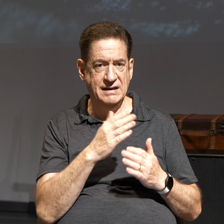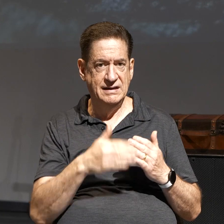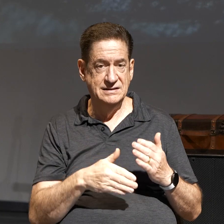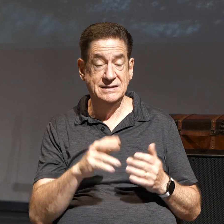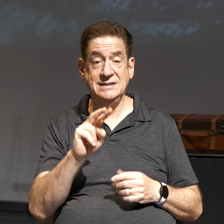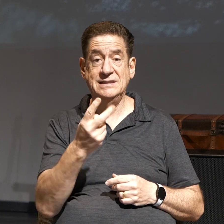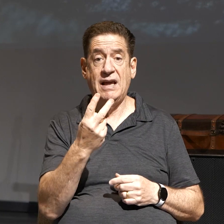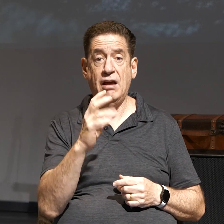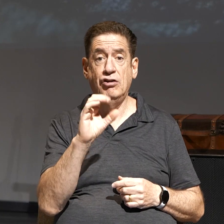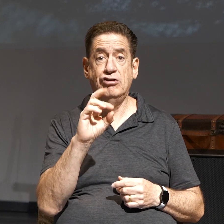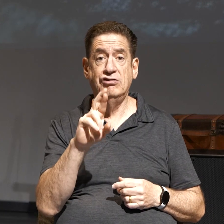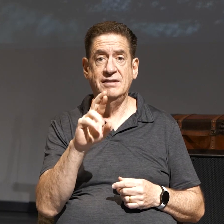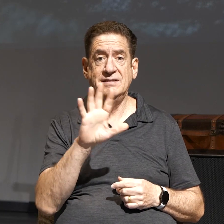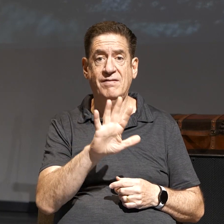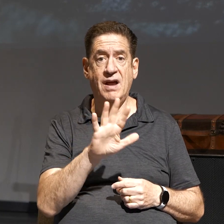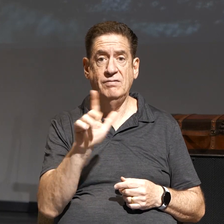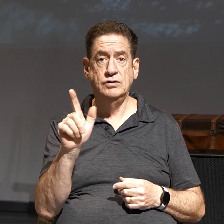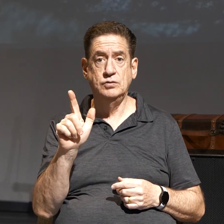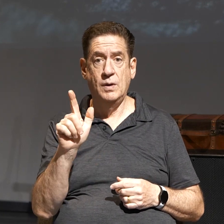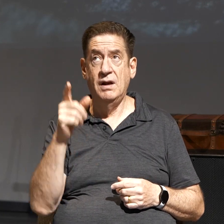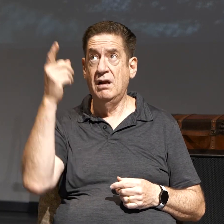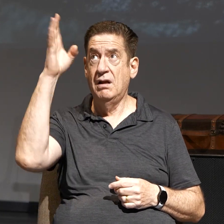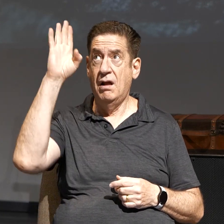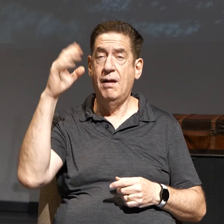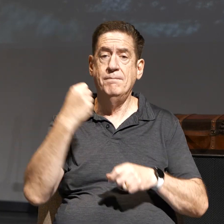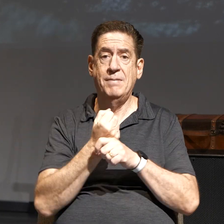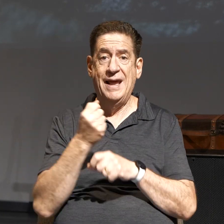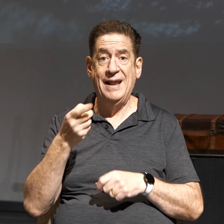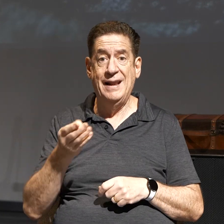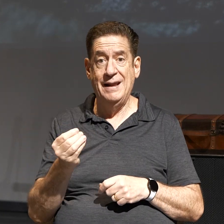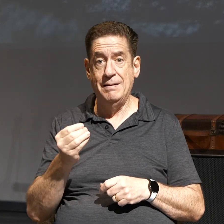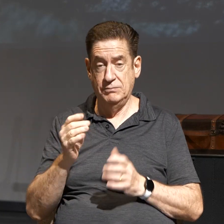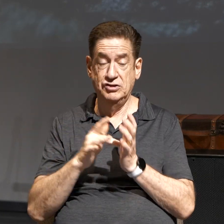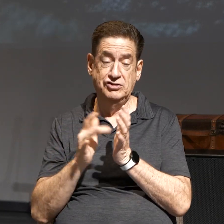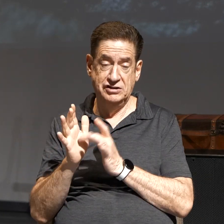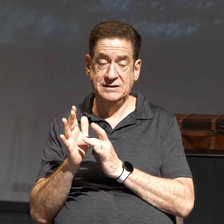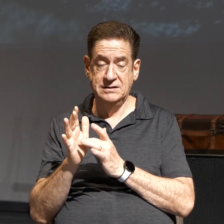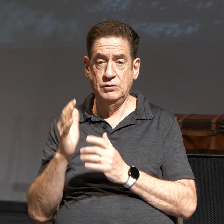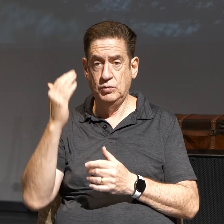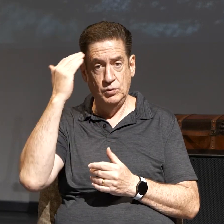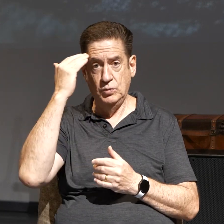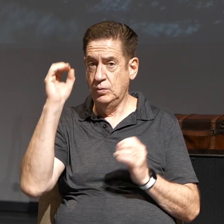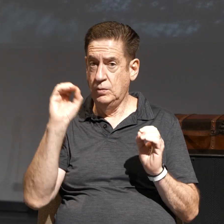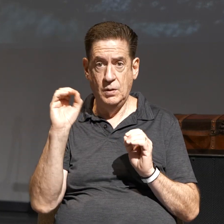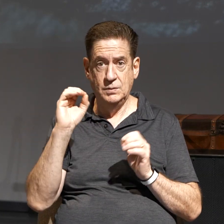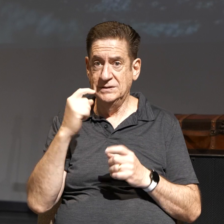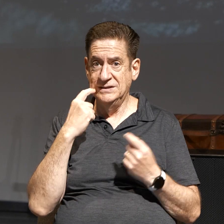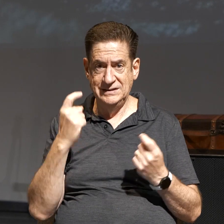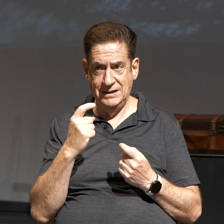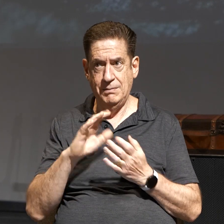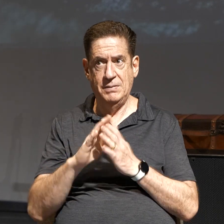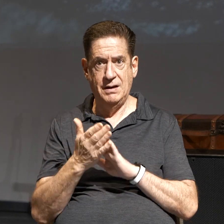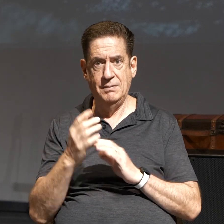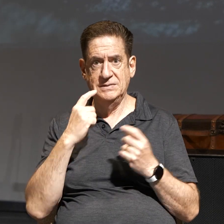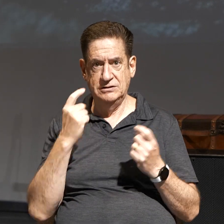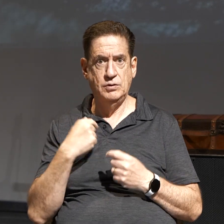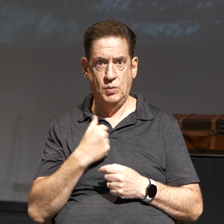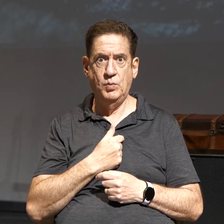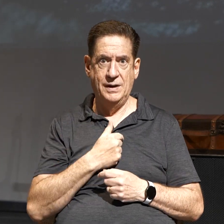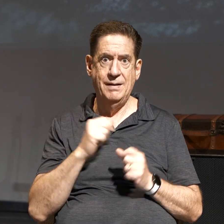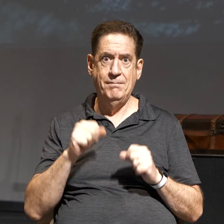5, 21, he, God, made him, Jesus, who knew no sin, to become sin for us so that we might become the righteousness of God. Okay,